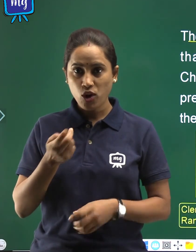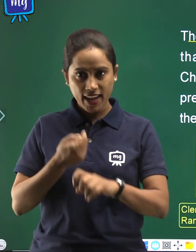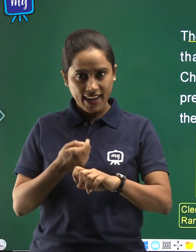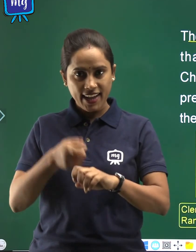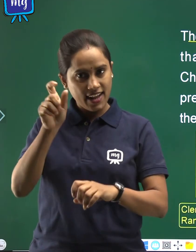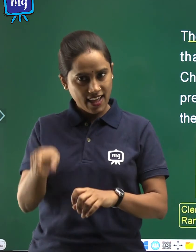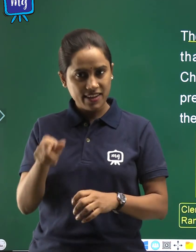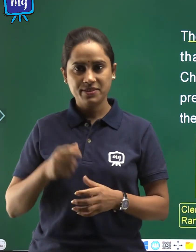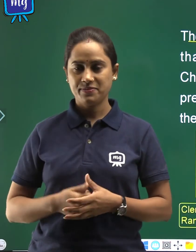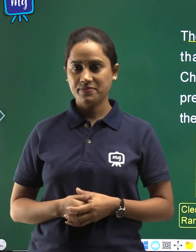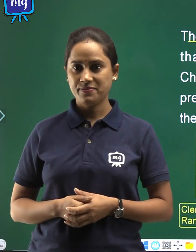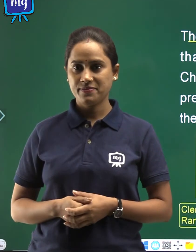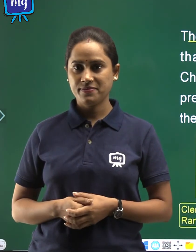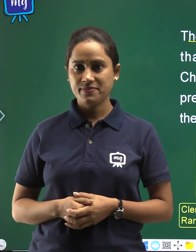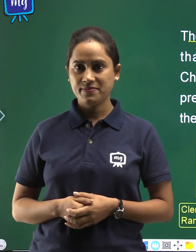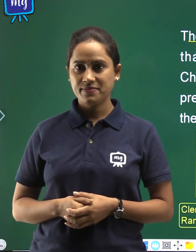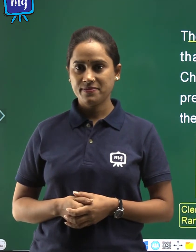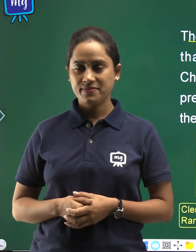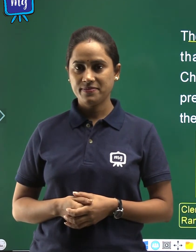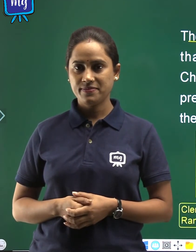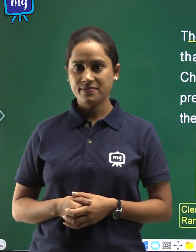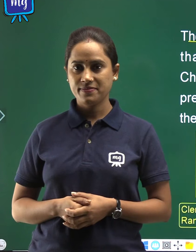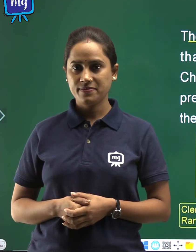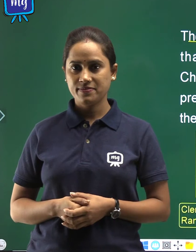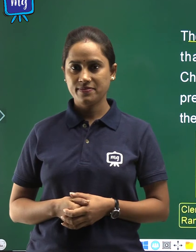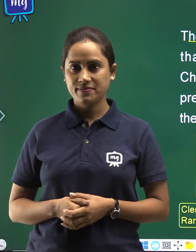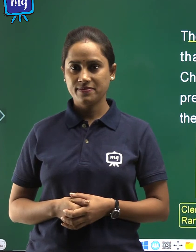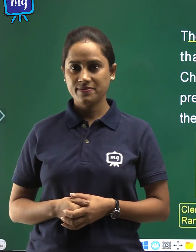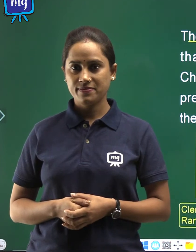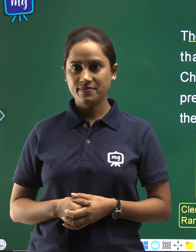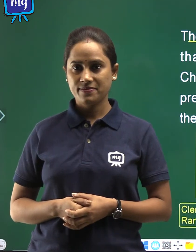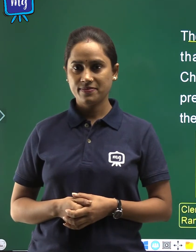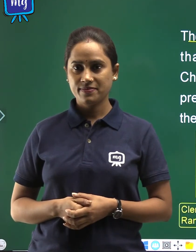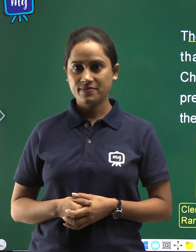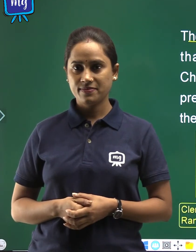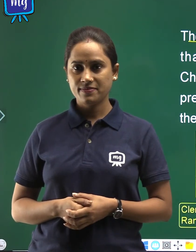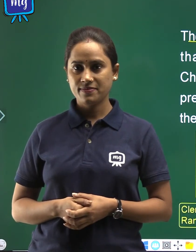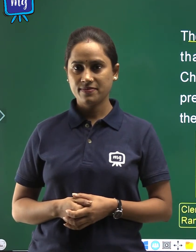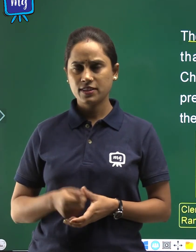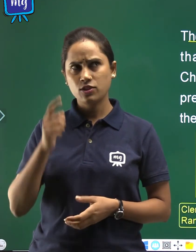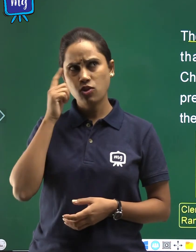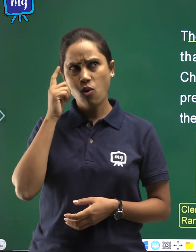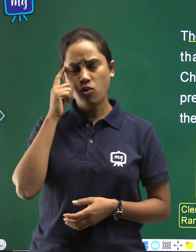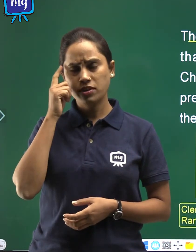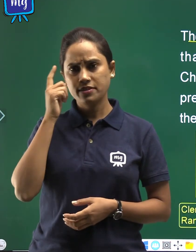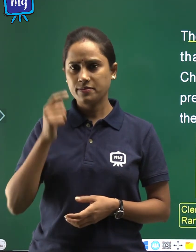thought